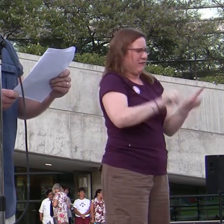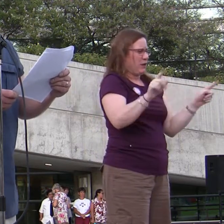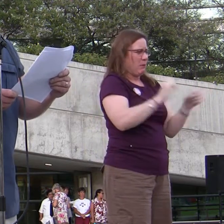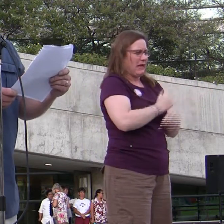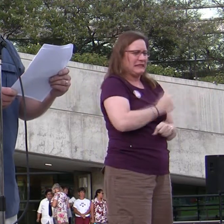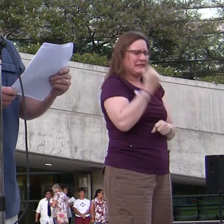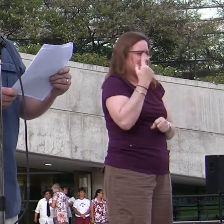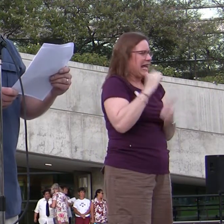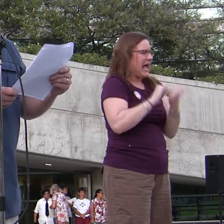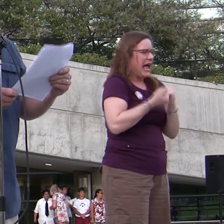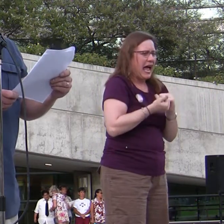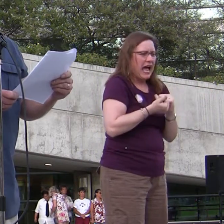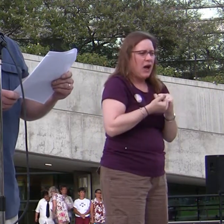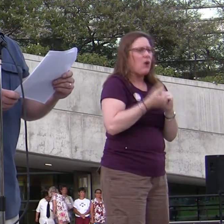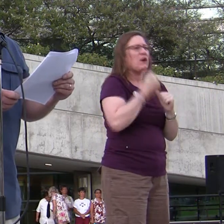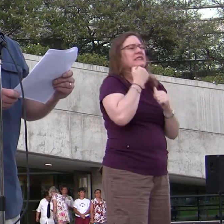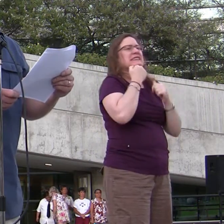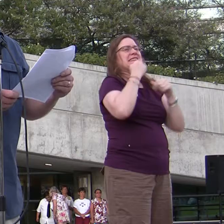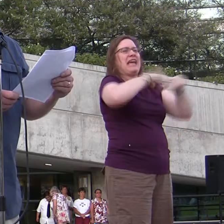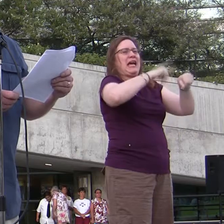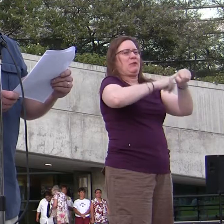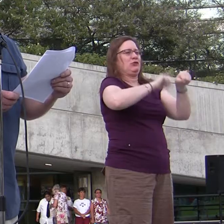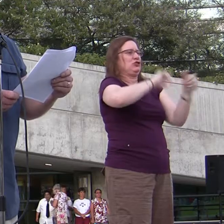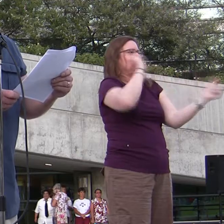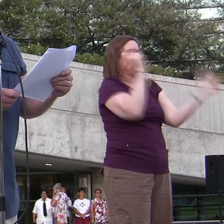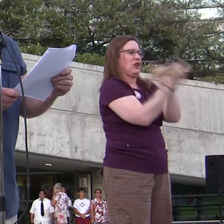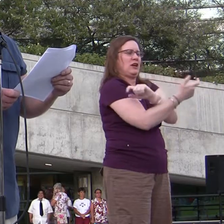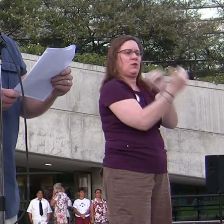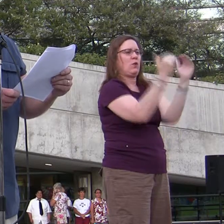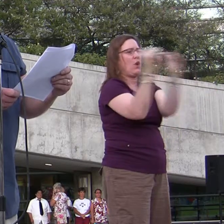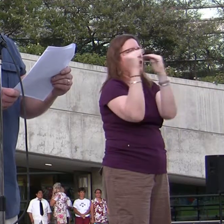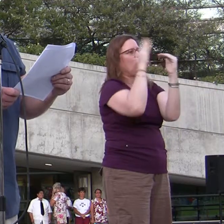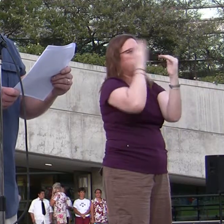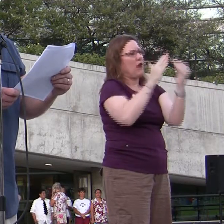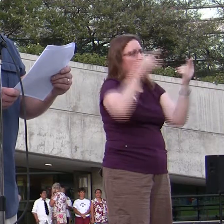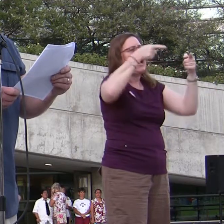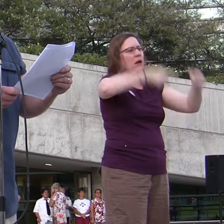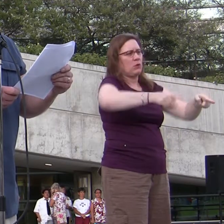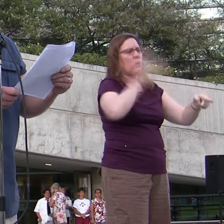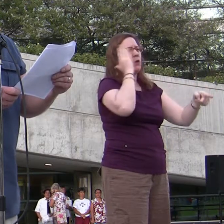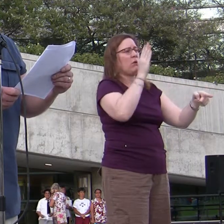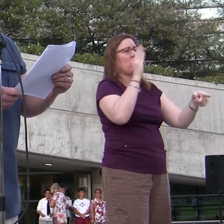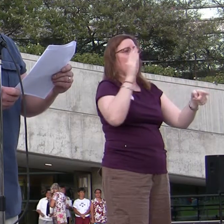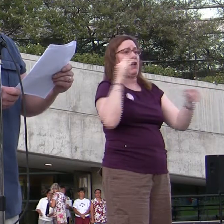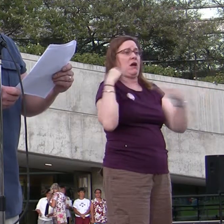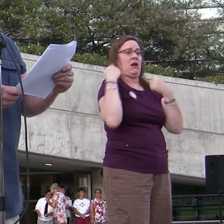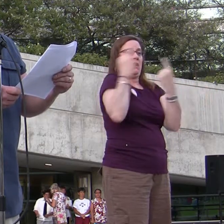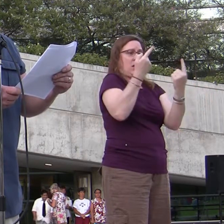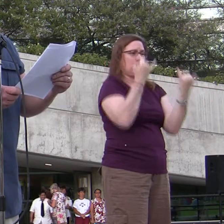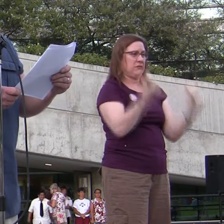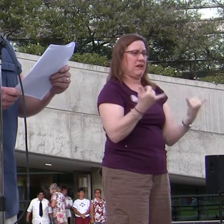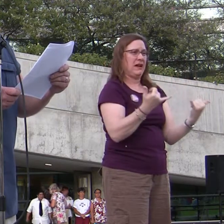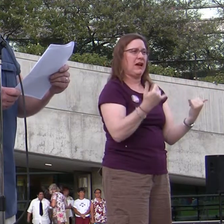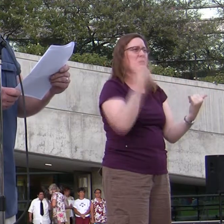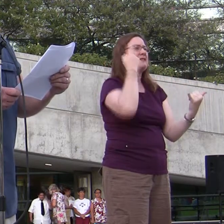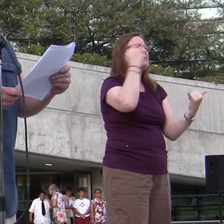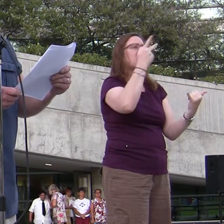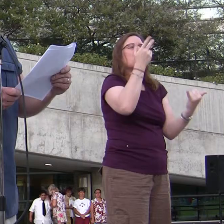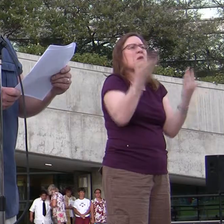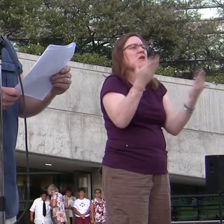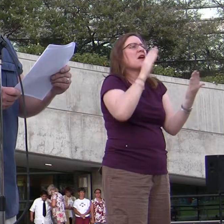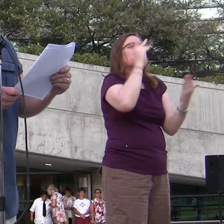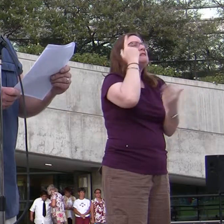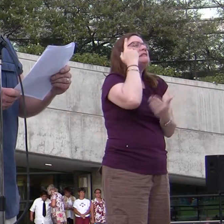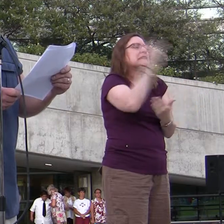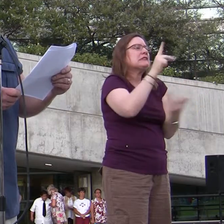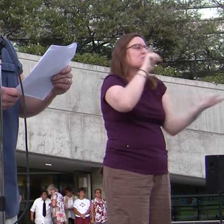make sense. I told myself times were changing, and equality would come. Until today, I had come to believe that I might not get to see those changes.